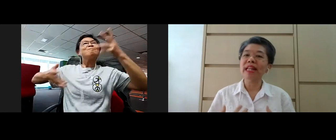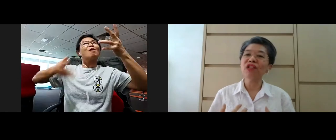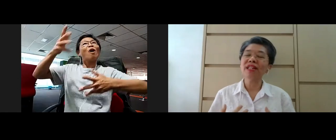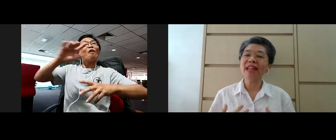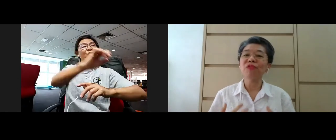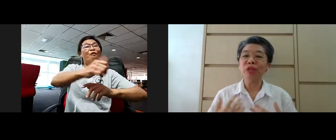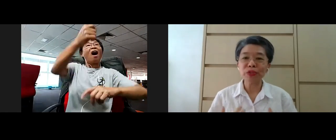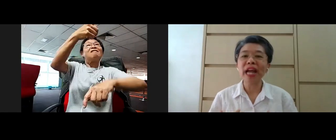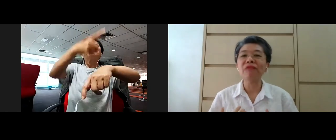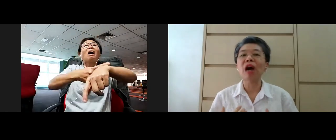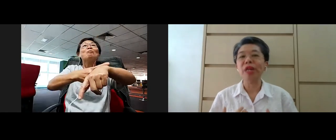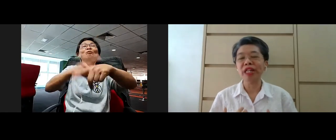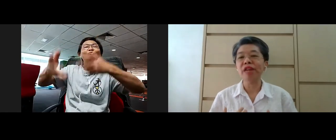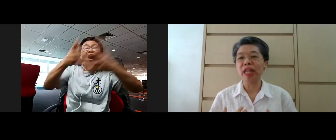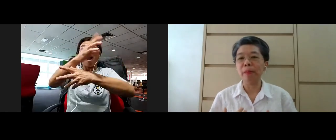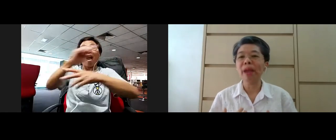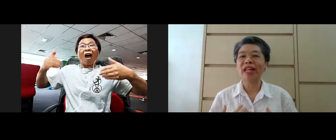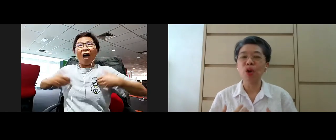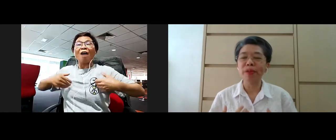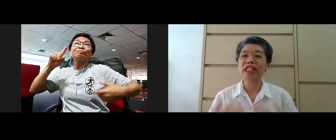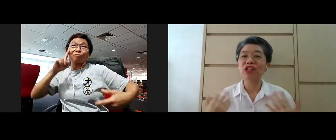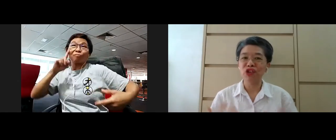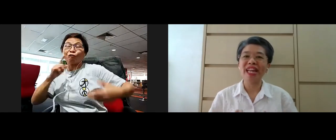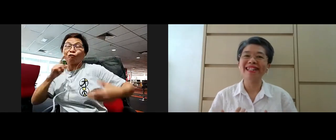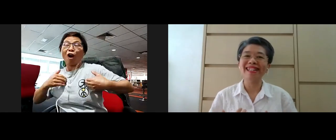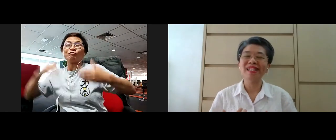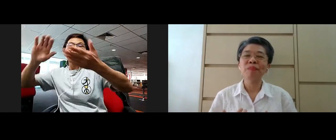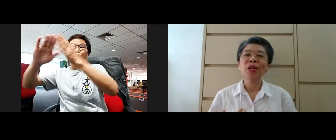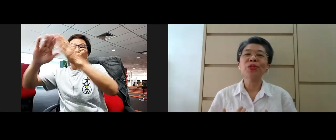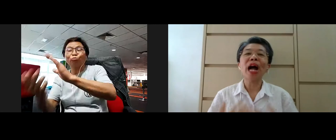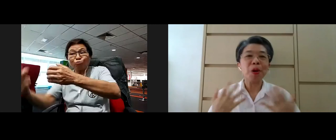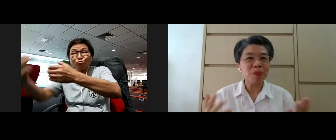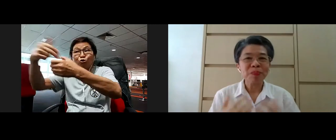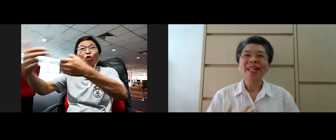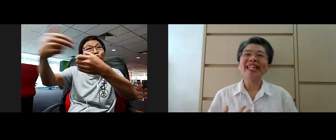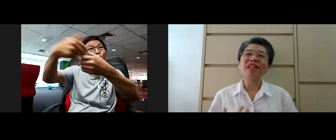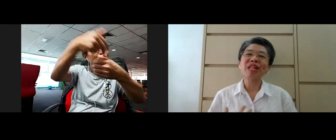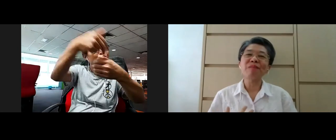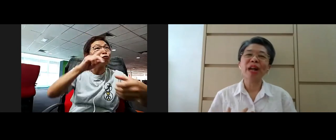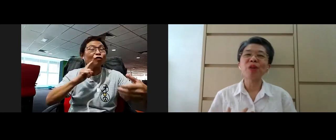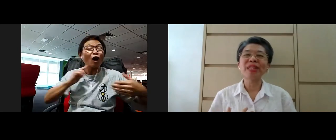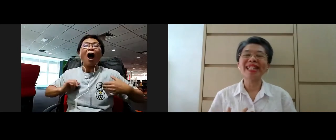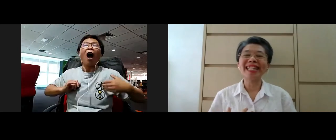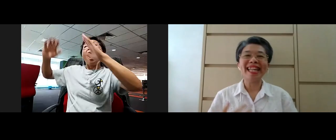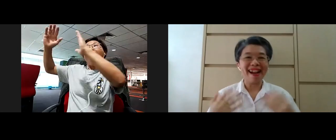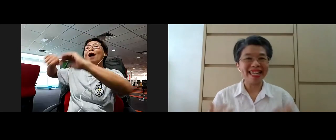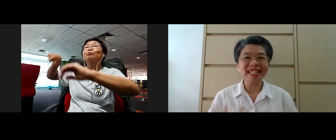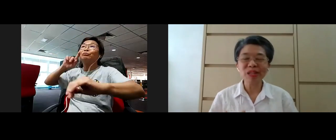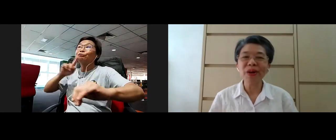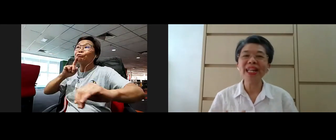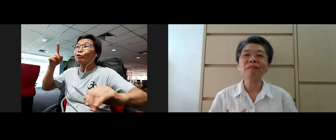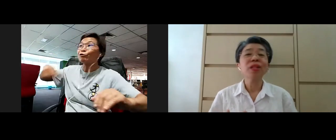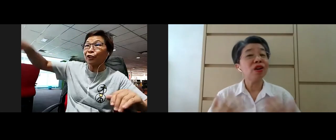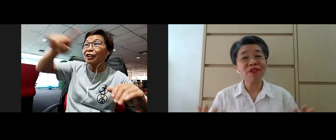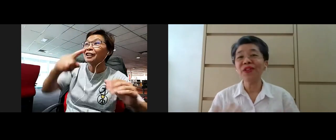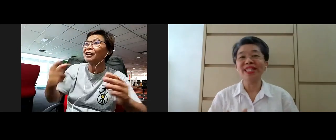interpretation. And we do have our hearing impact community joining us. So I hope the hearing impact community, they are here